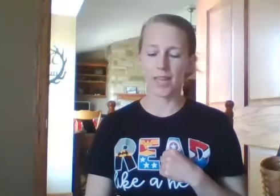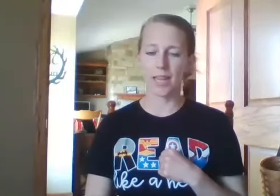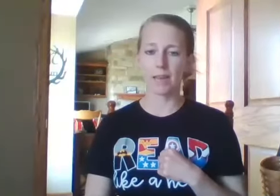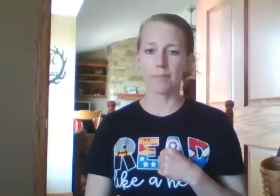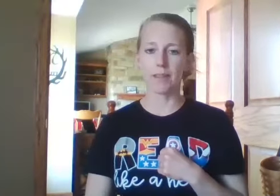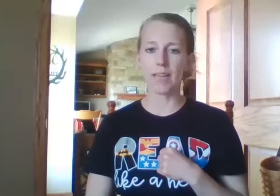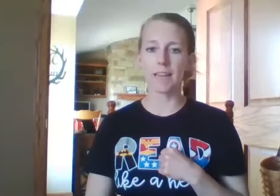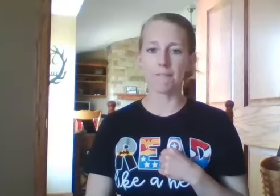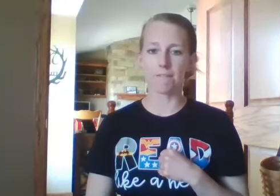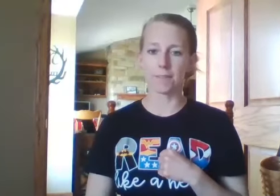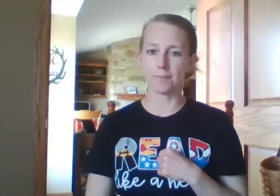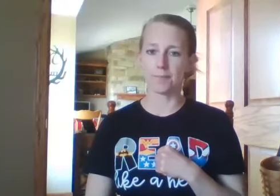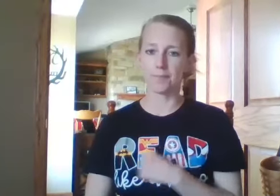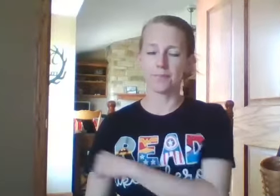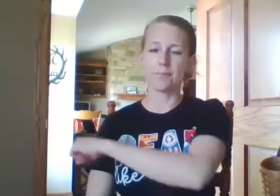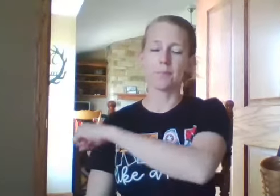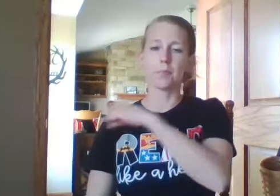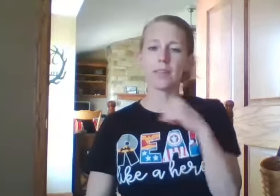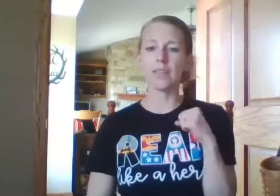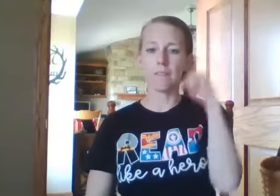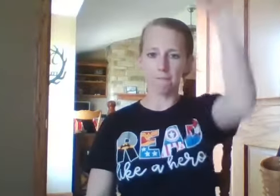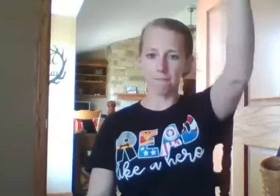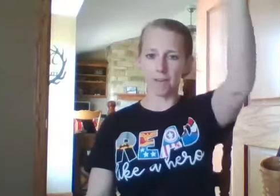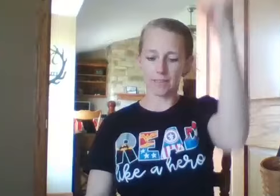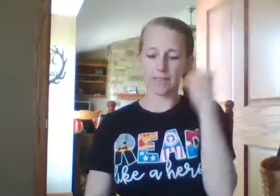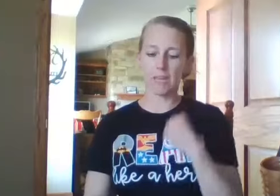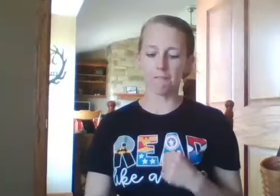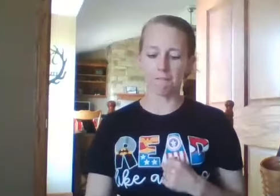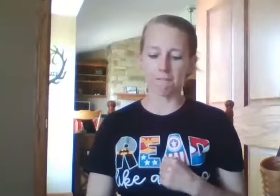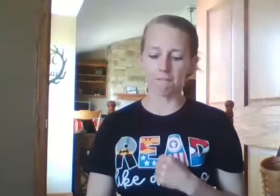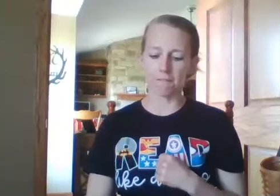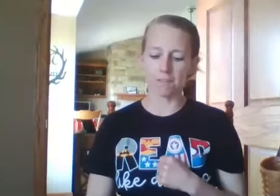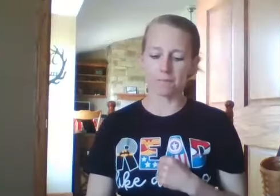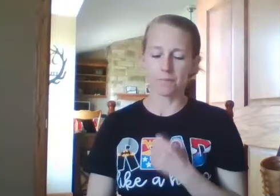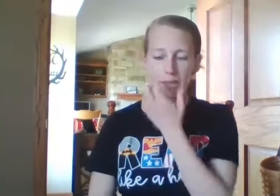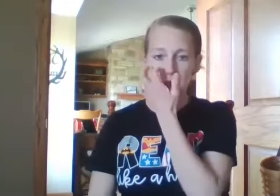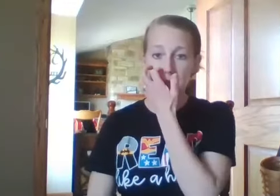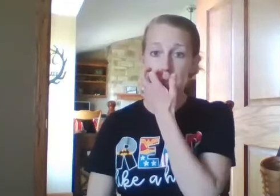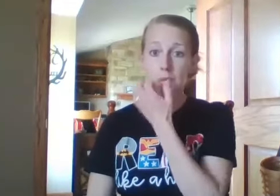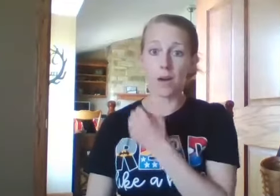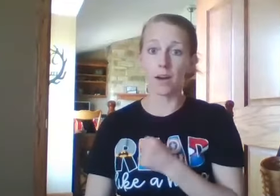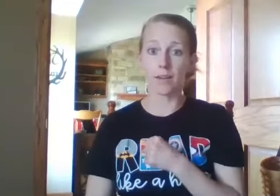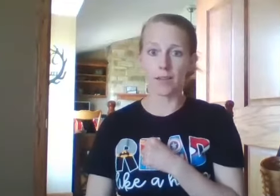Believe, believe, z-z. Smog,